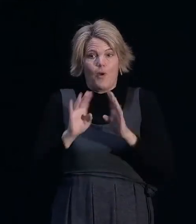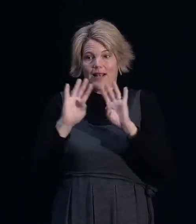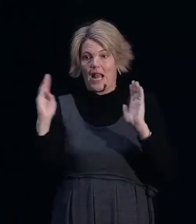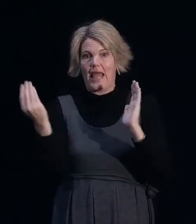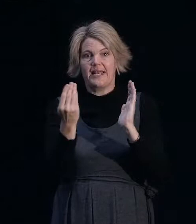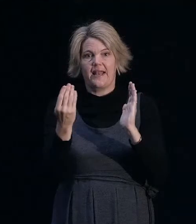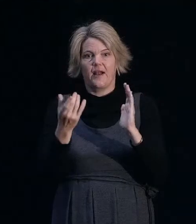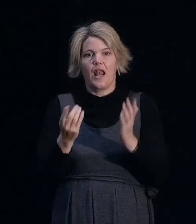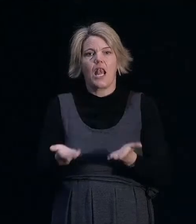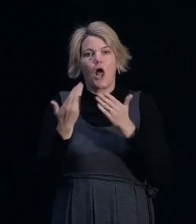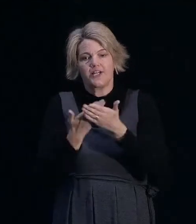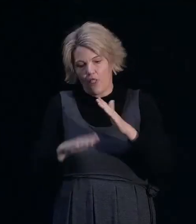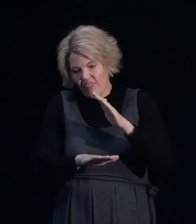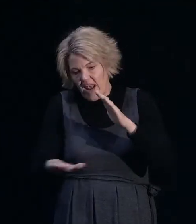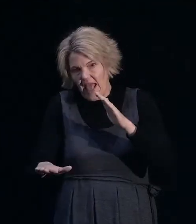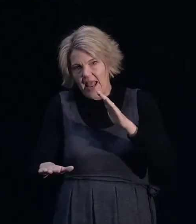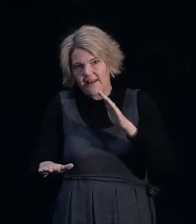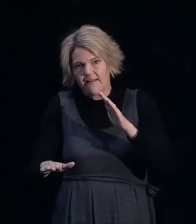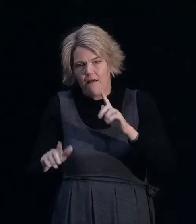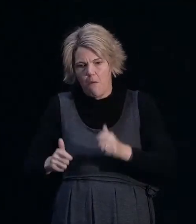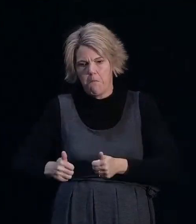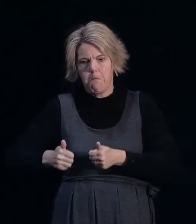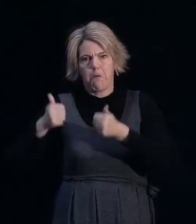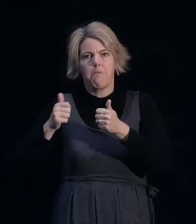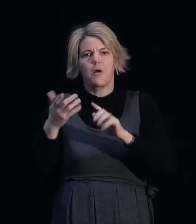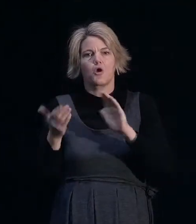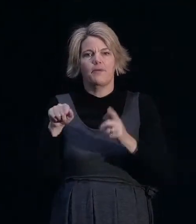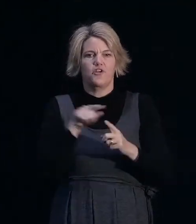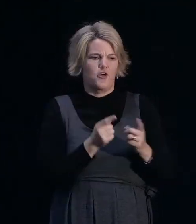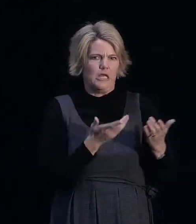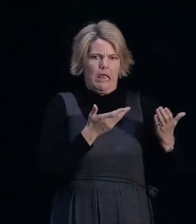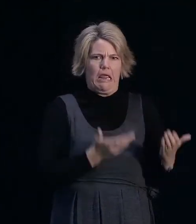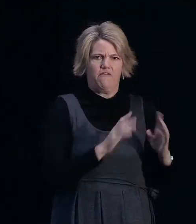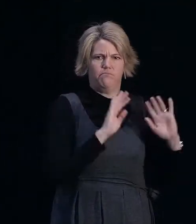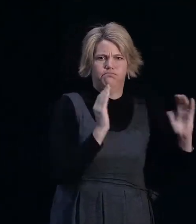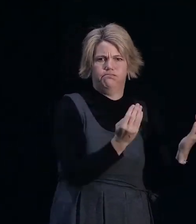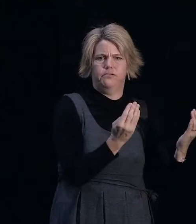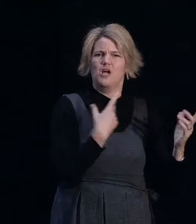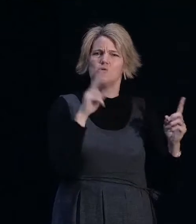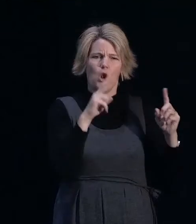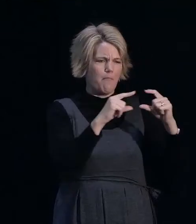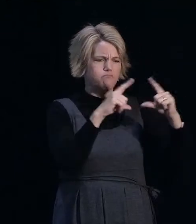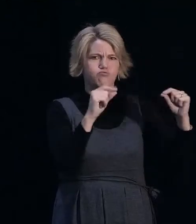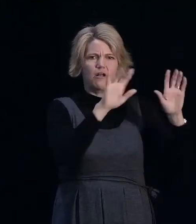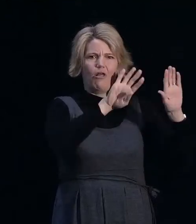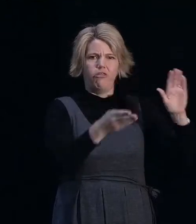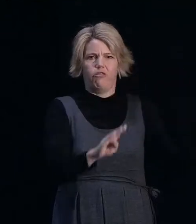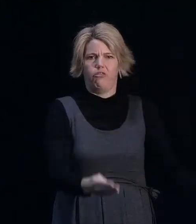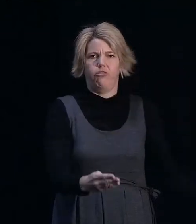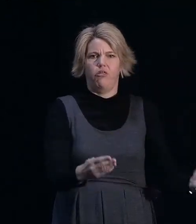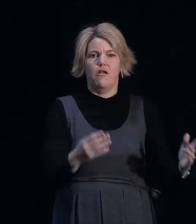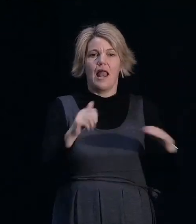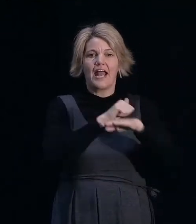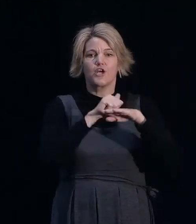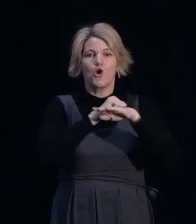land performed better than those that had heavier weight claddings. We saw a lot of brick veneers come down, and a lot of concrete tile roofs